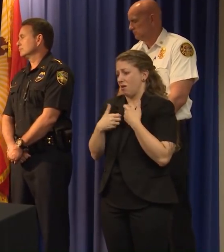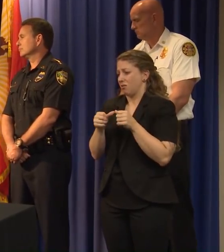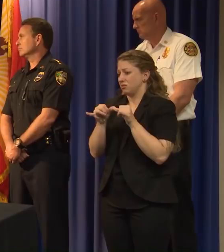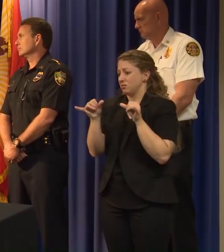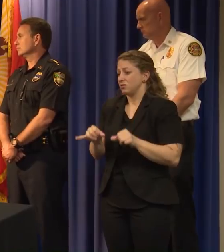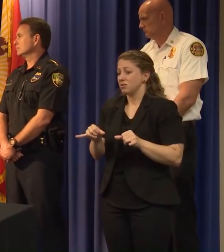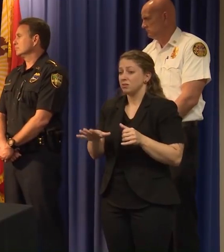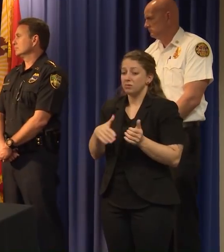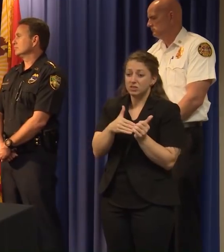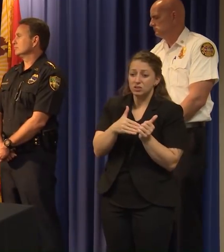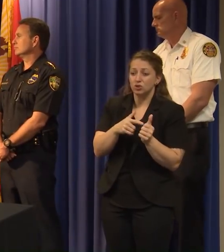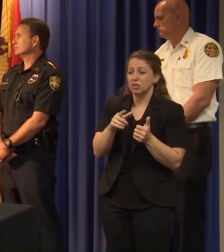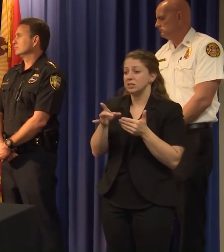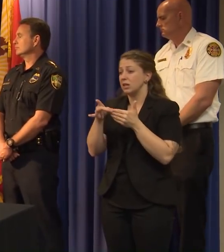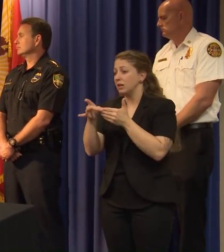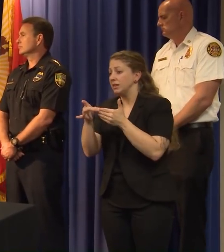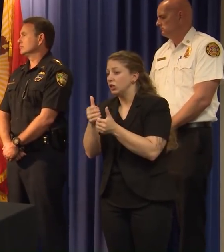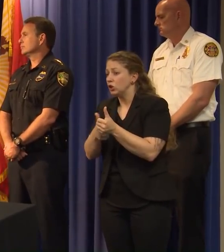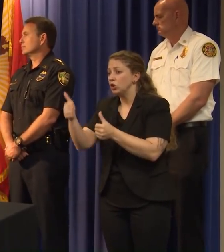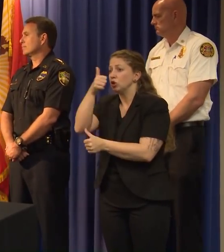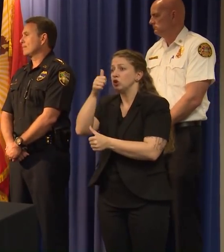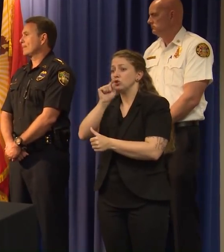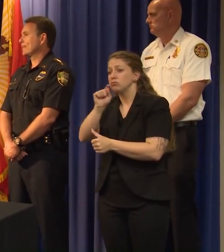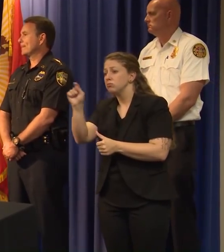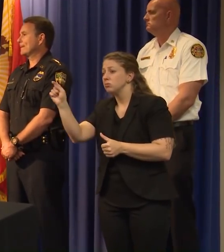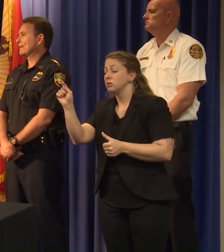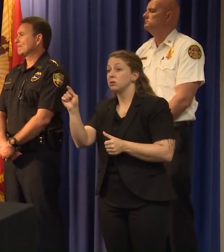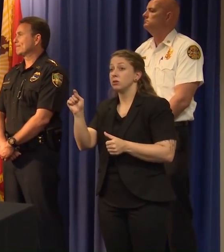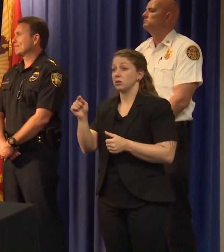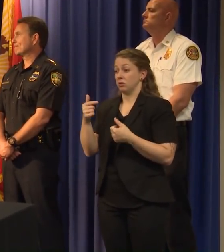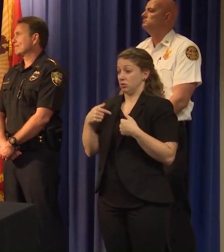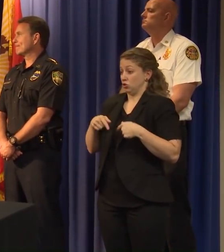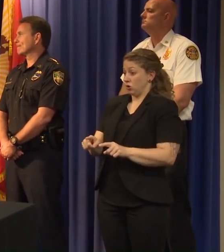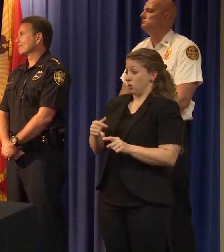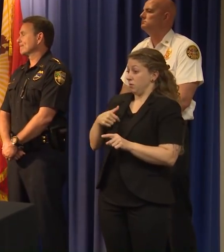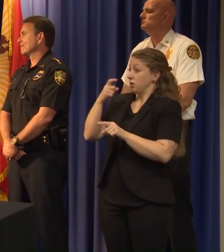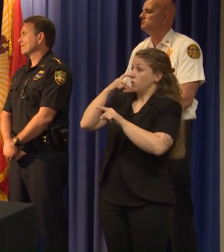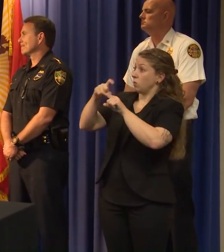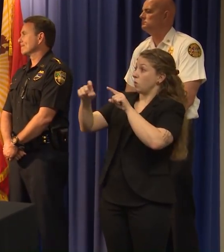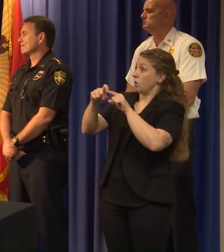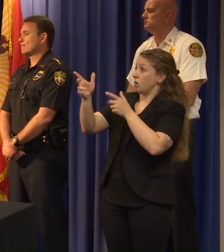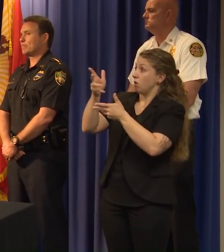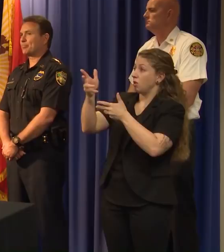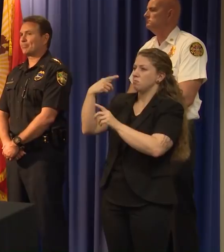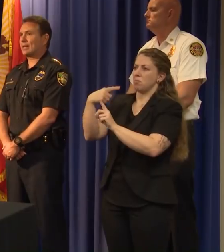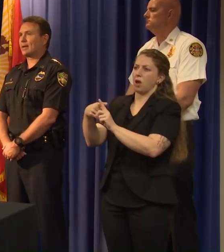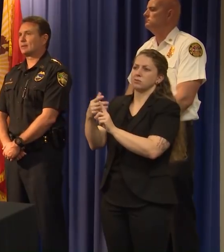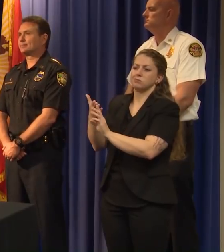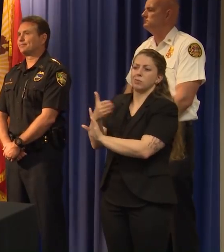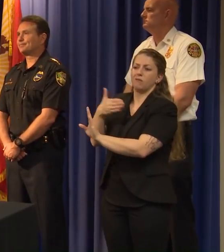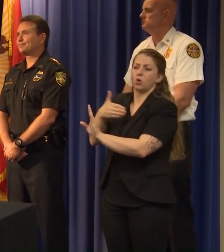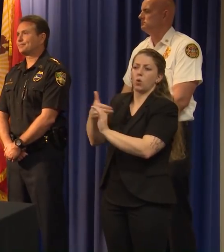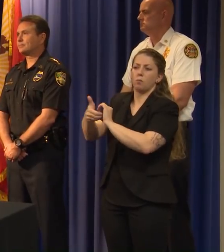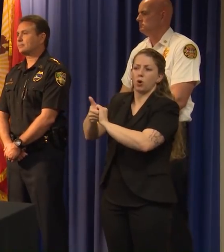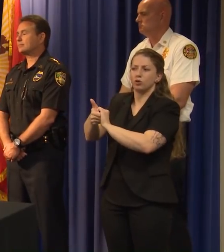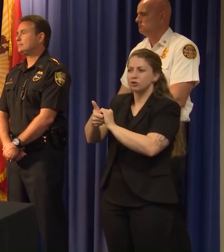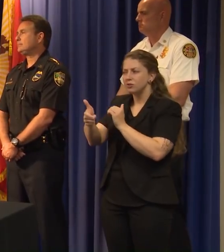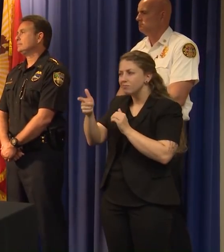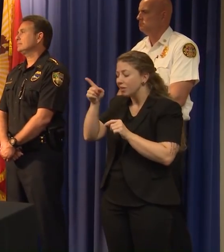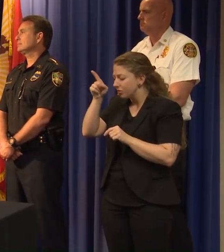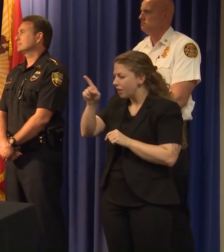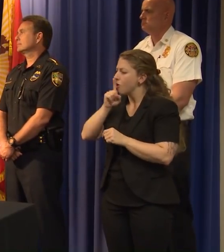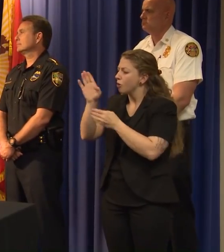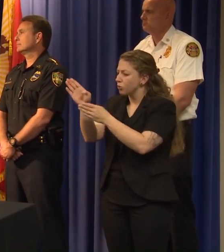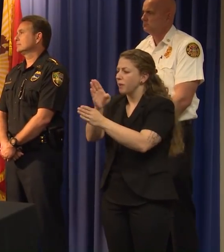uh, uh, the phone calls I've been on with them in this crisis and even knowing them before. They're, they're prepared. They're preparing and they're